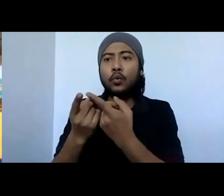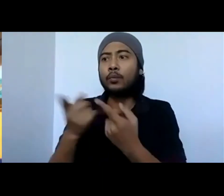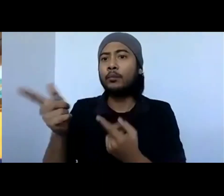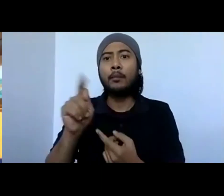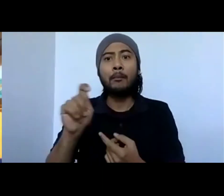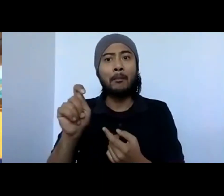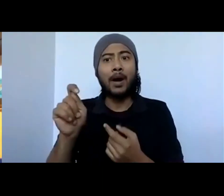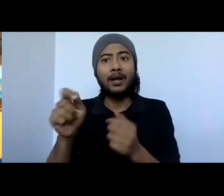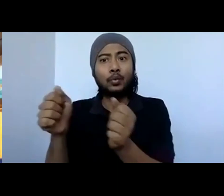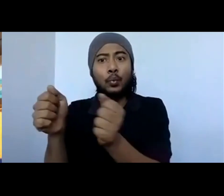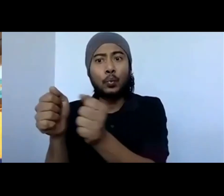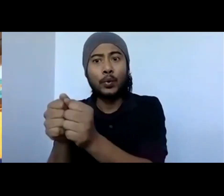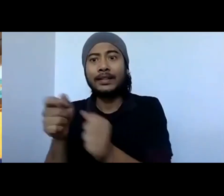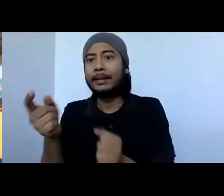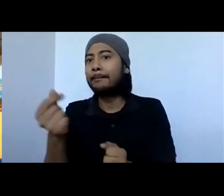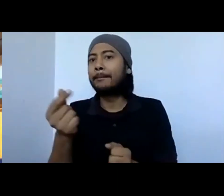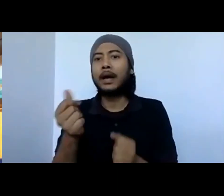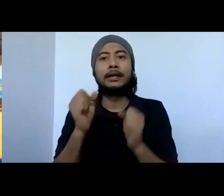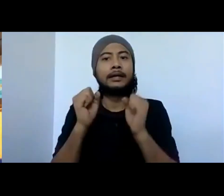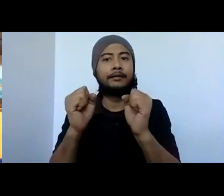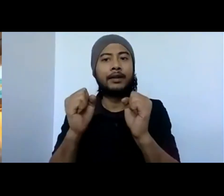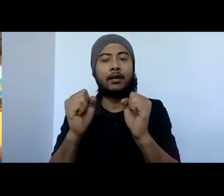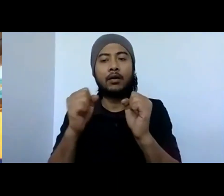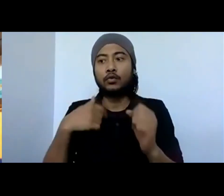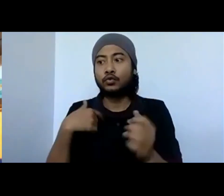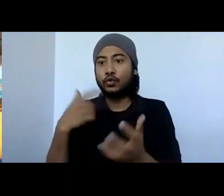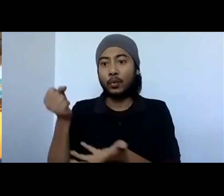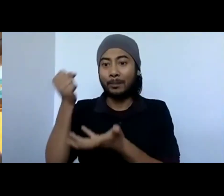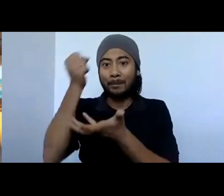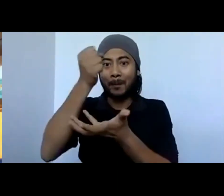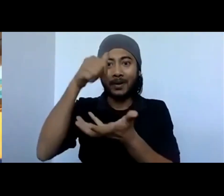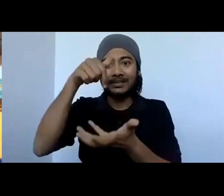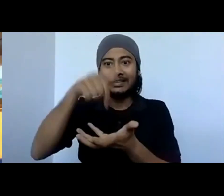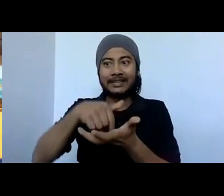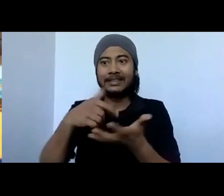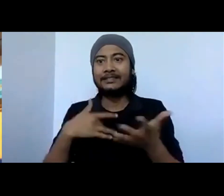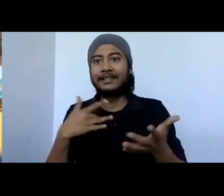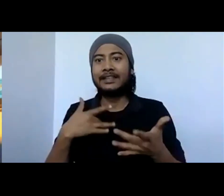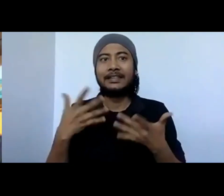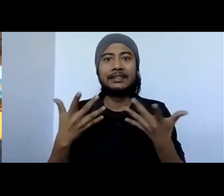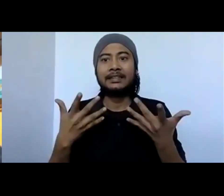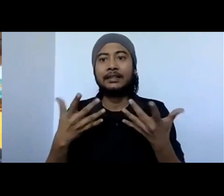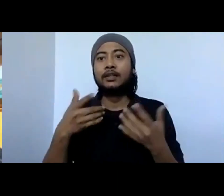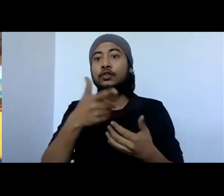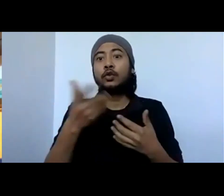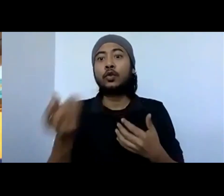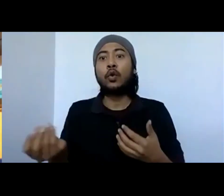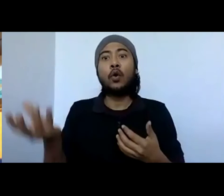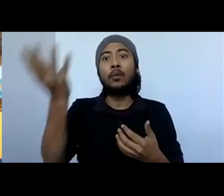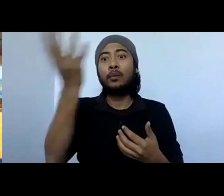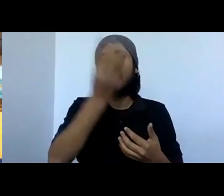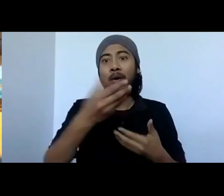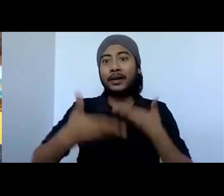constraint under that budget head. So we have teachers who are holding their bladder from morning to evening and not being able to go to the